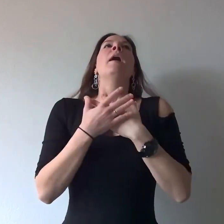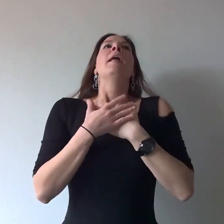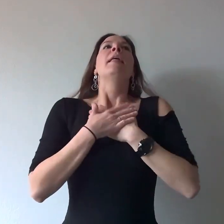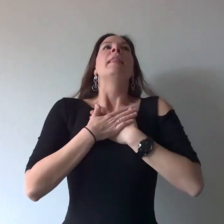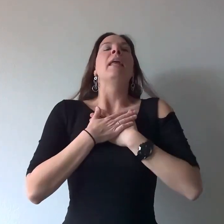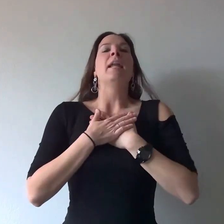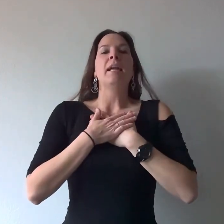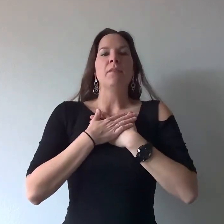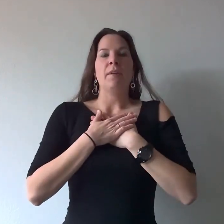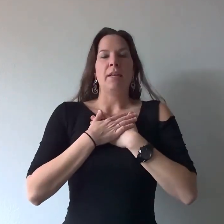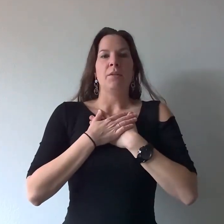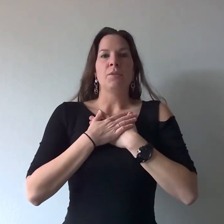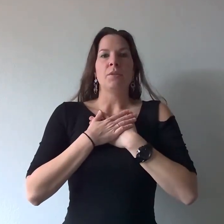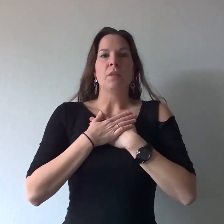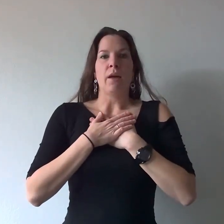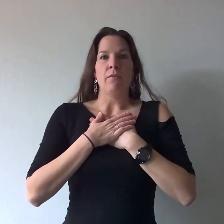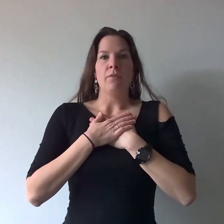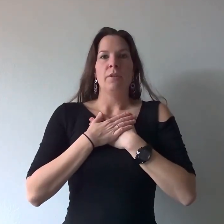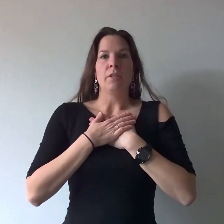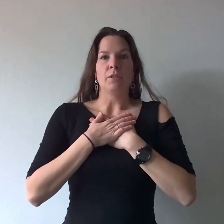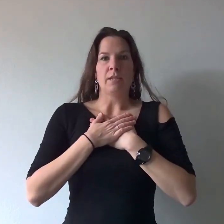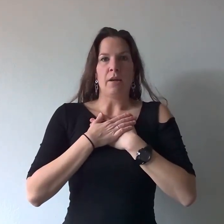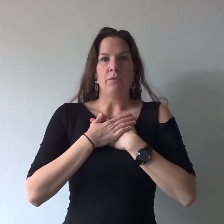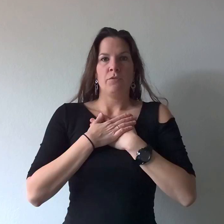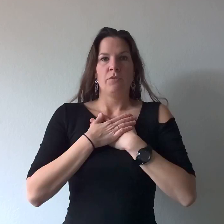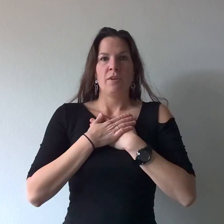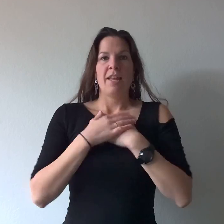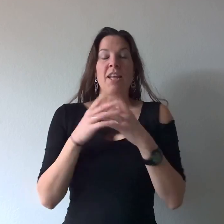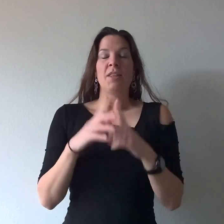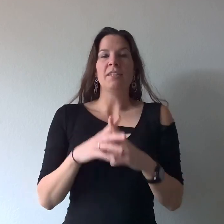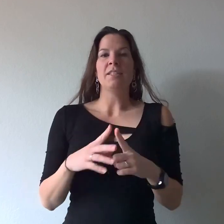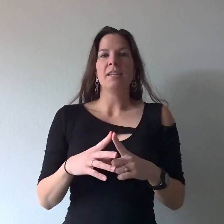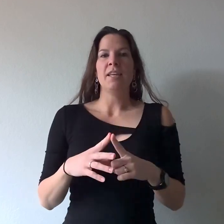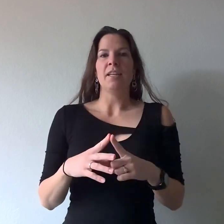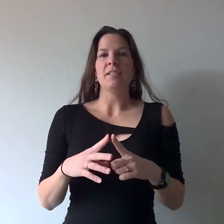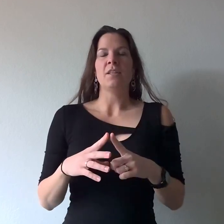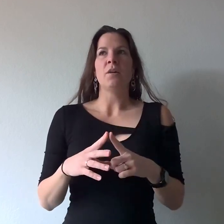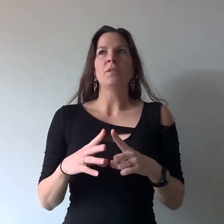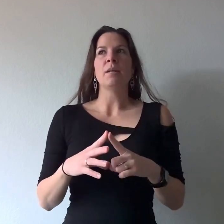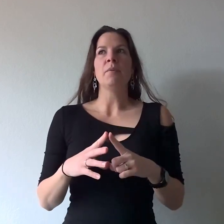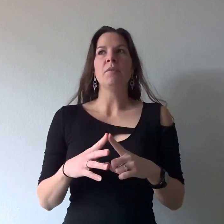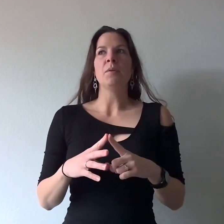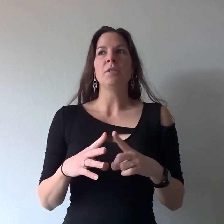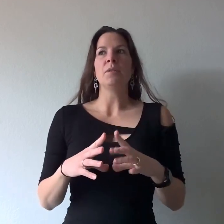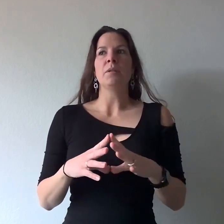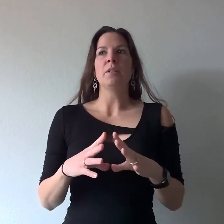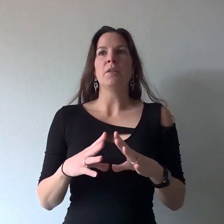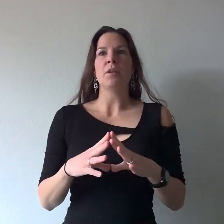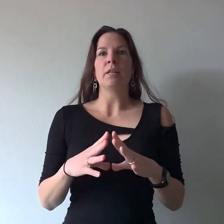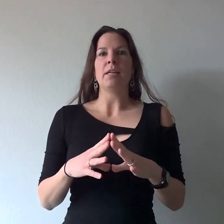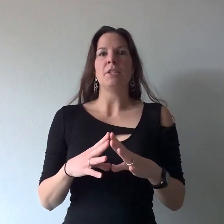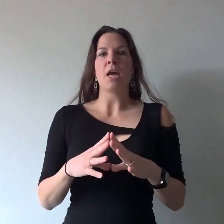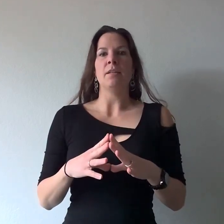then I invite you to love yourself now this is key so some of you are doing your 30 day challenge